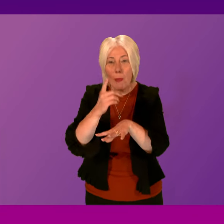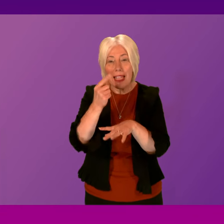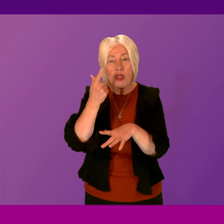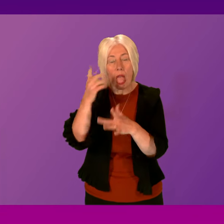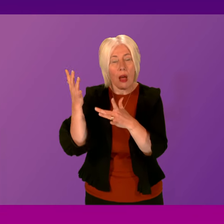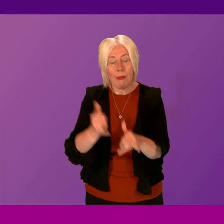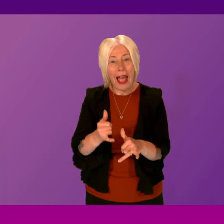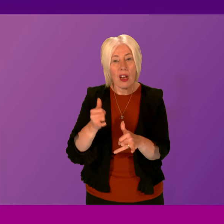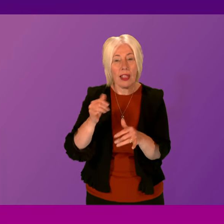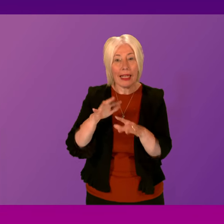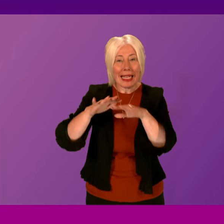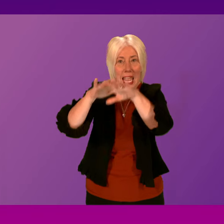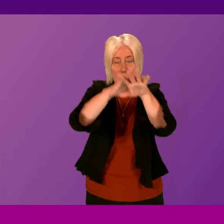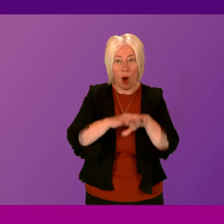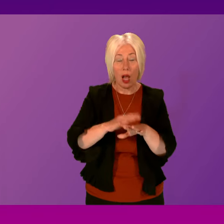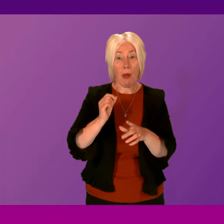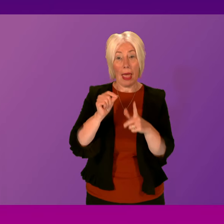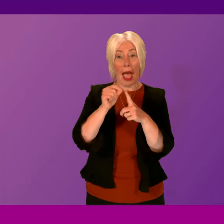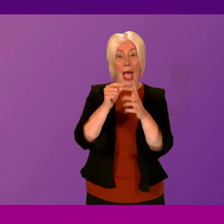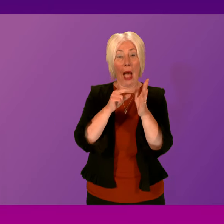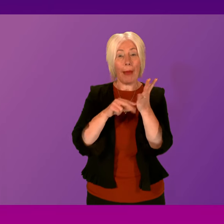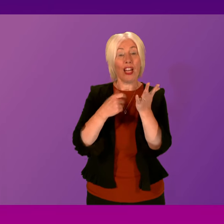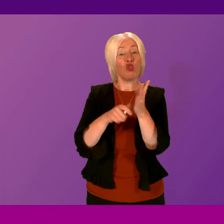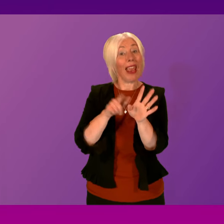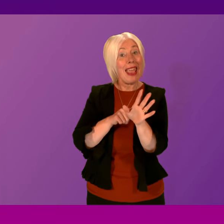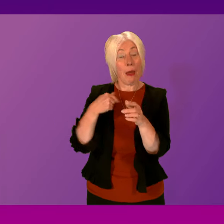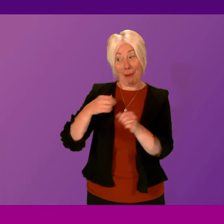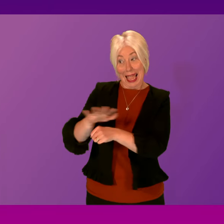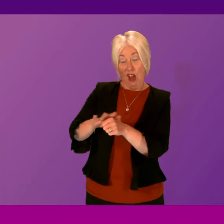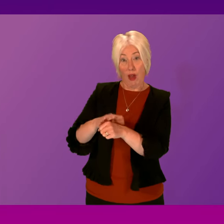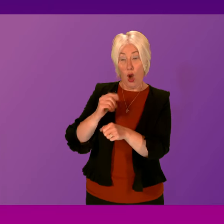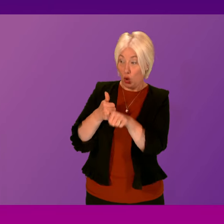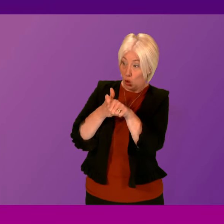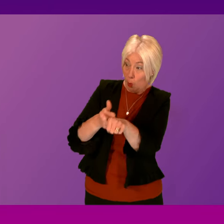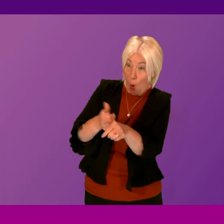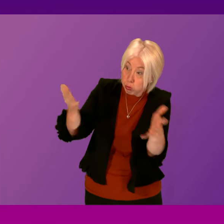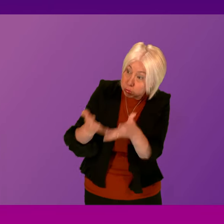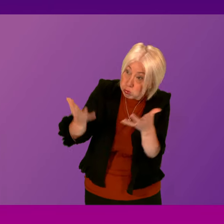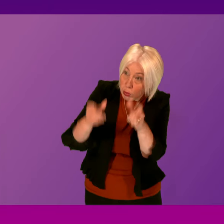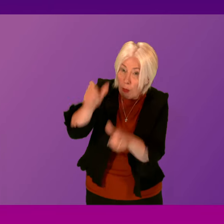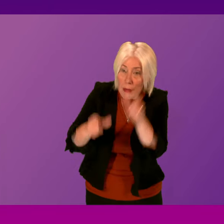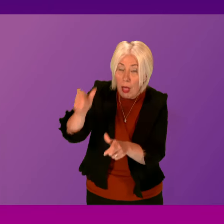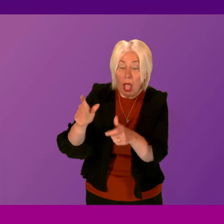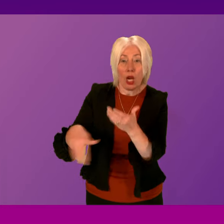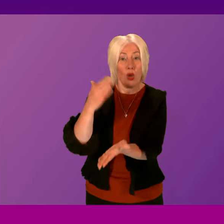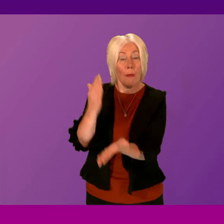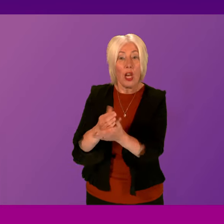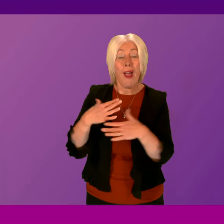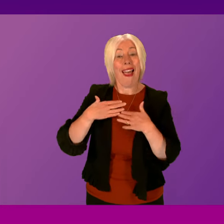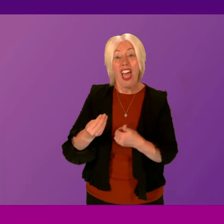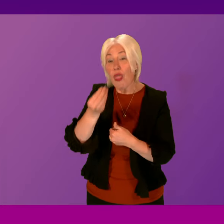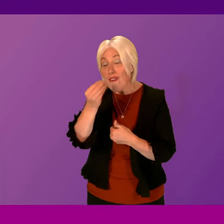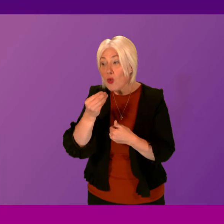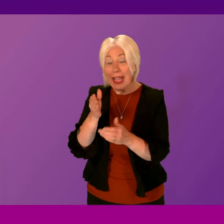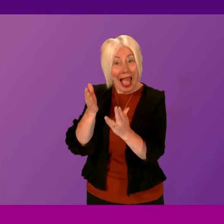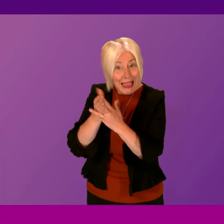food pantries including those in my constituency become strategic partners to support uptake and ensure healthy food is accessible and